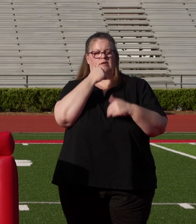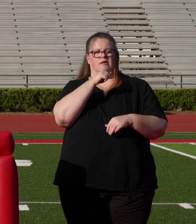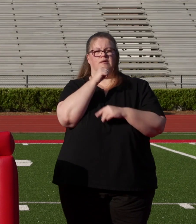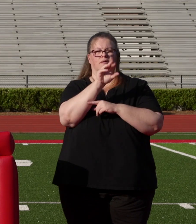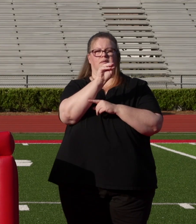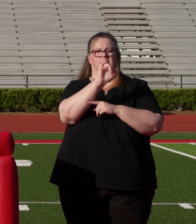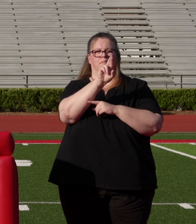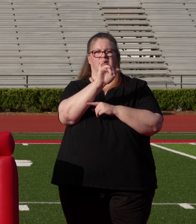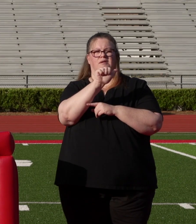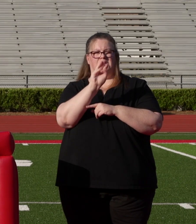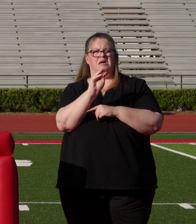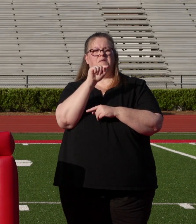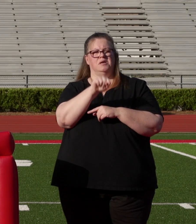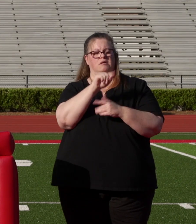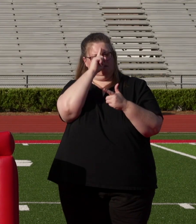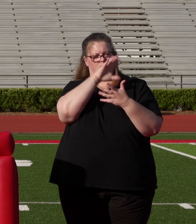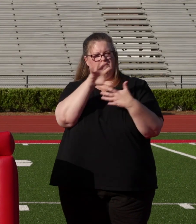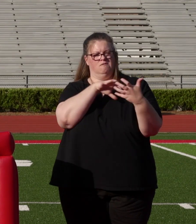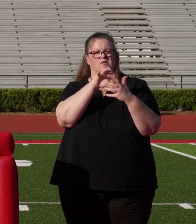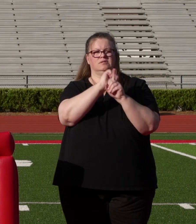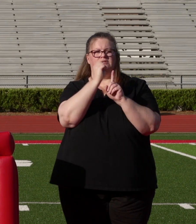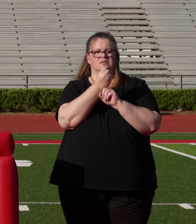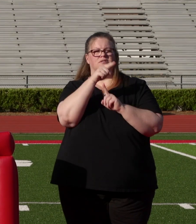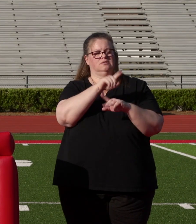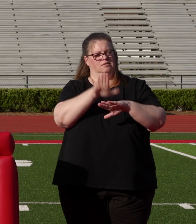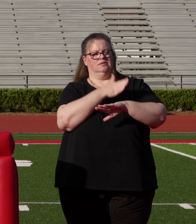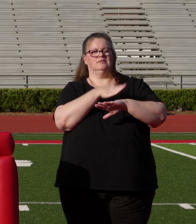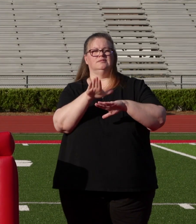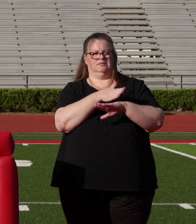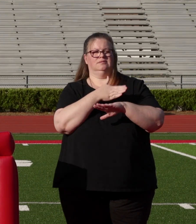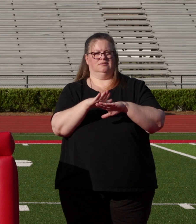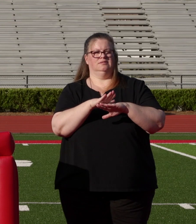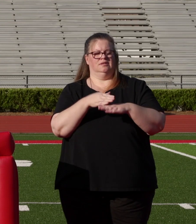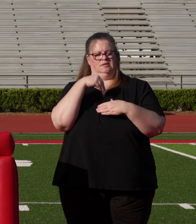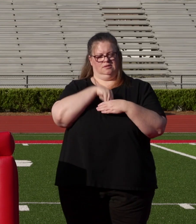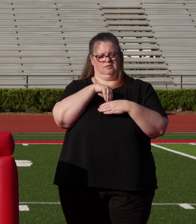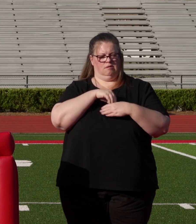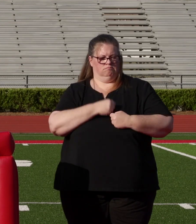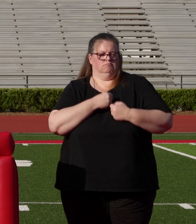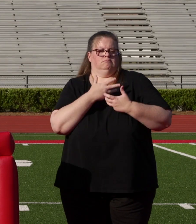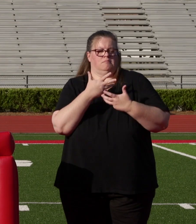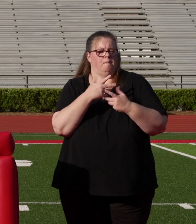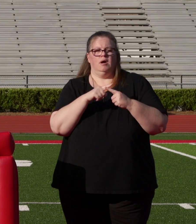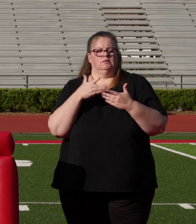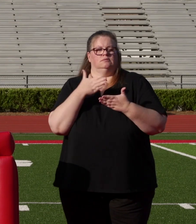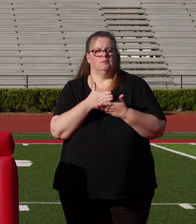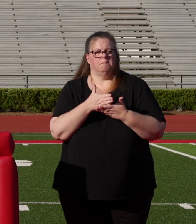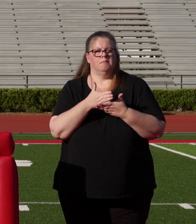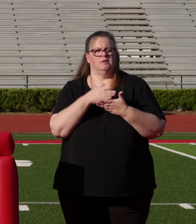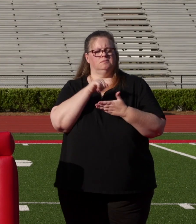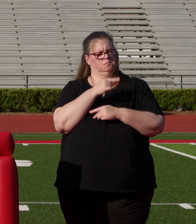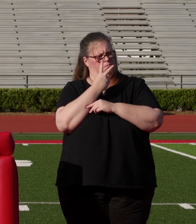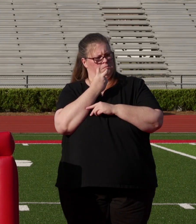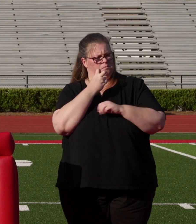herself in a confusing new environment. Although she wants to sing the song rising inside of her, she stops herself. Through the chorus, she